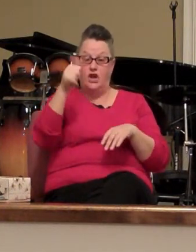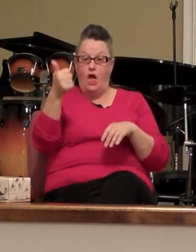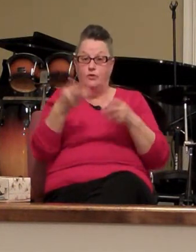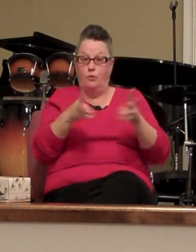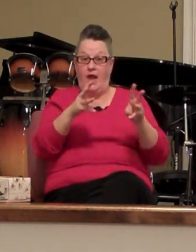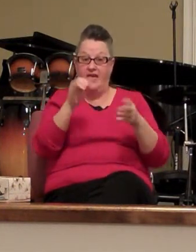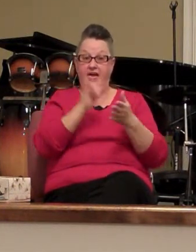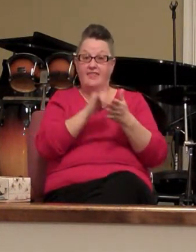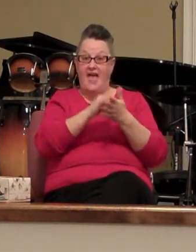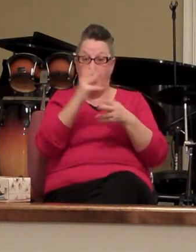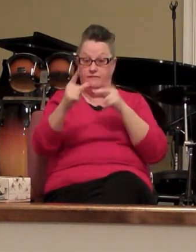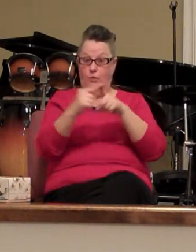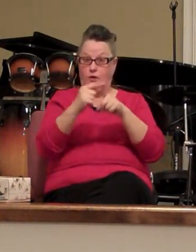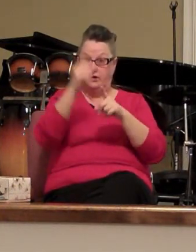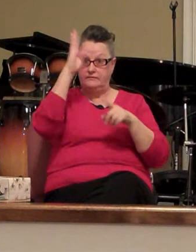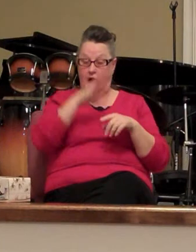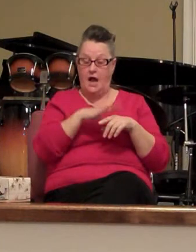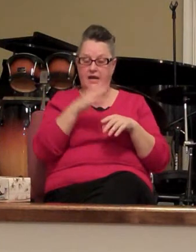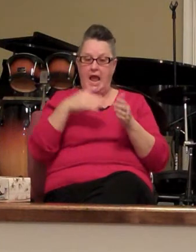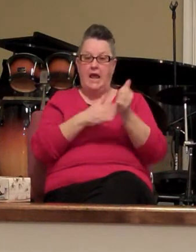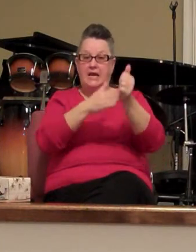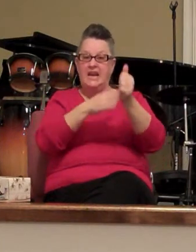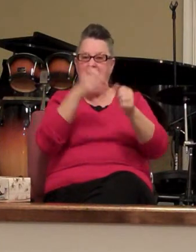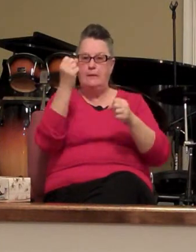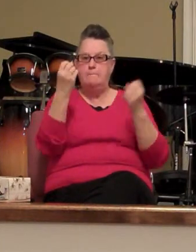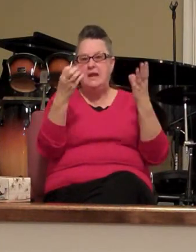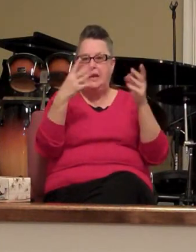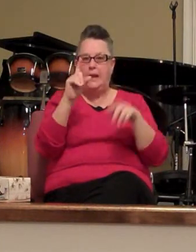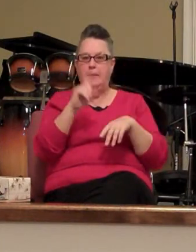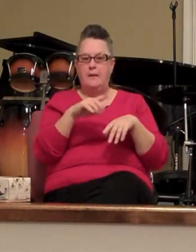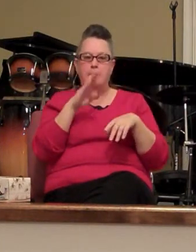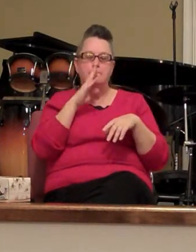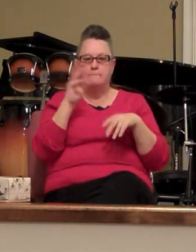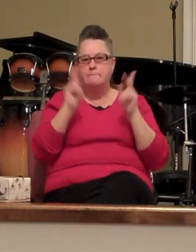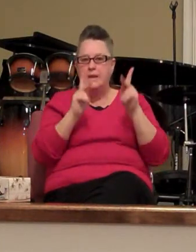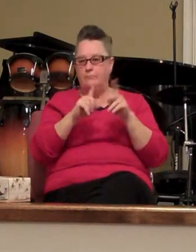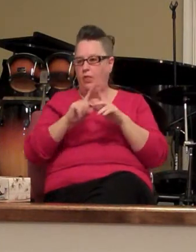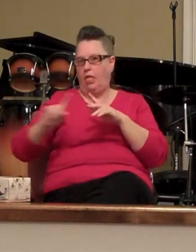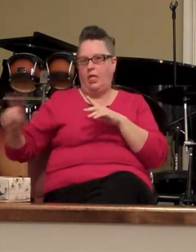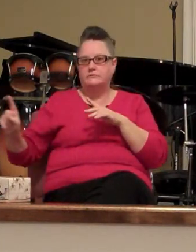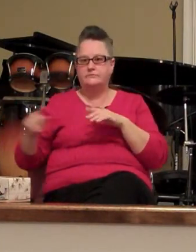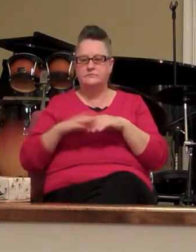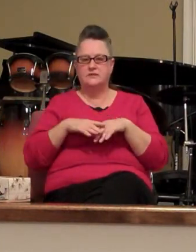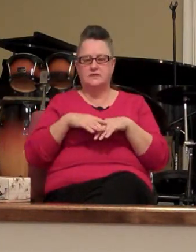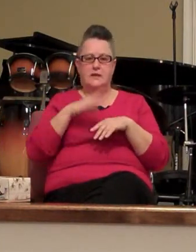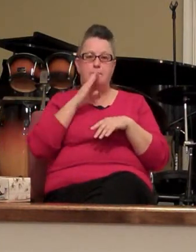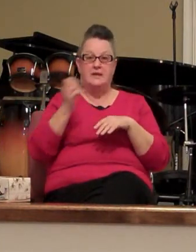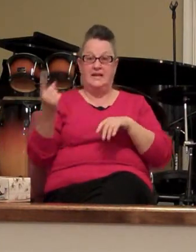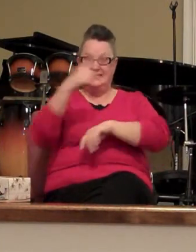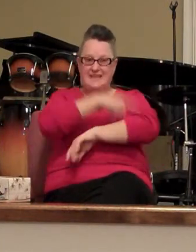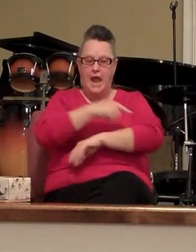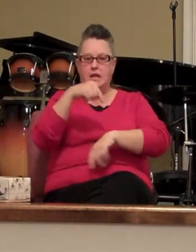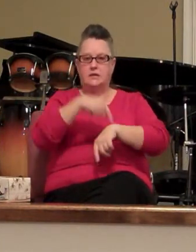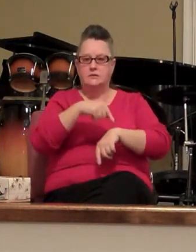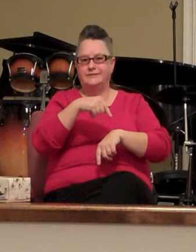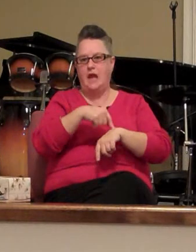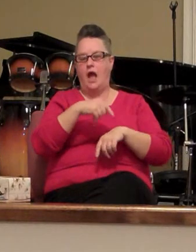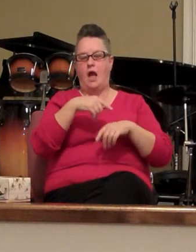that of the word of God and lead many astray never has there been a day in time where people are following every false doctrine